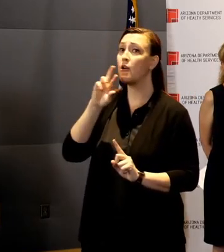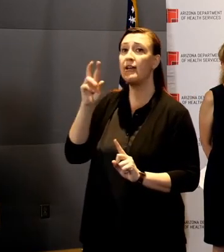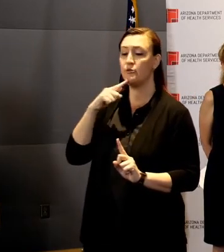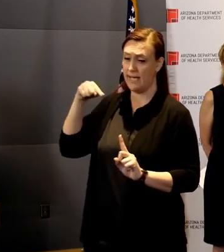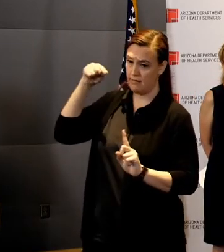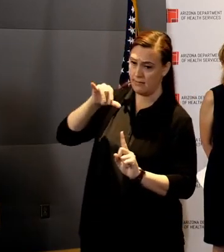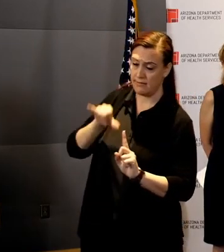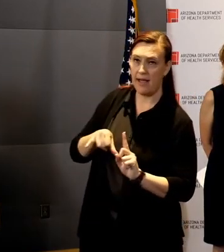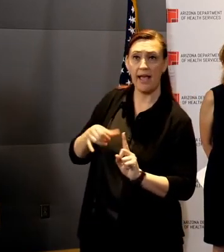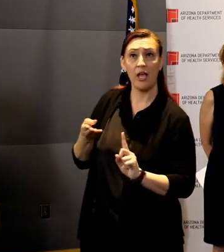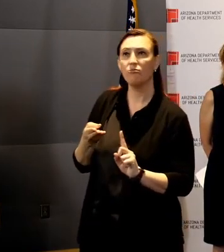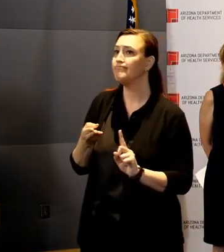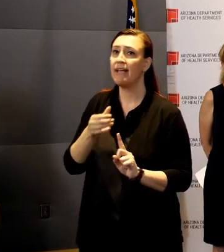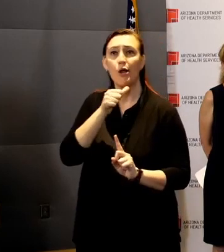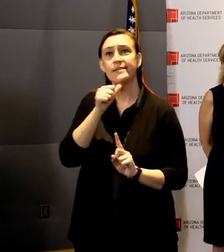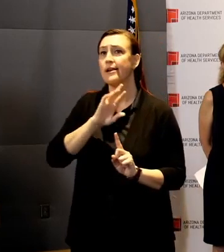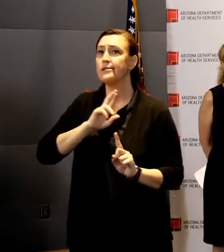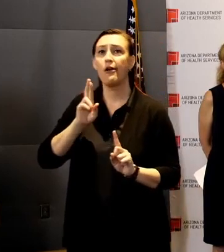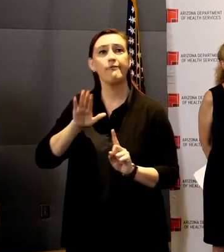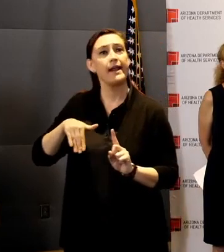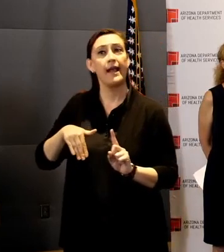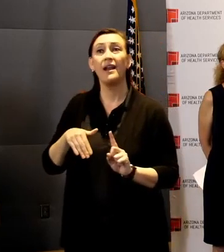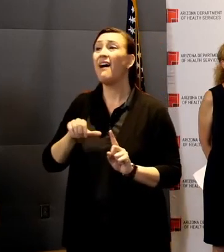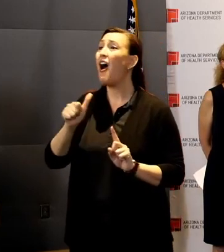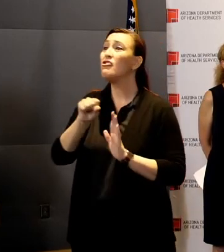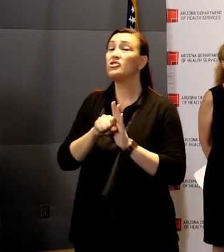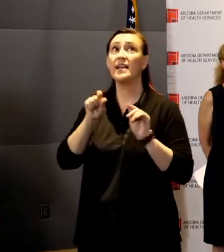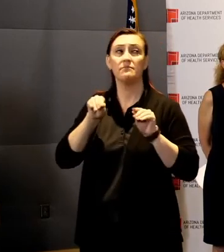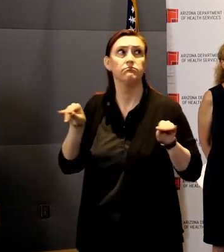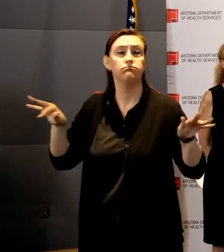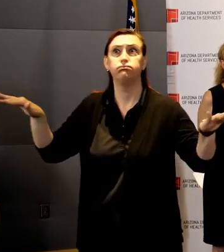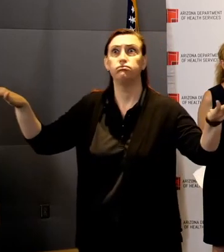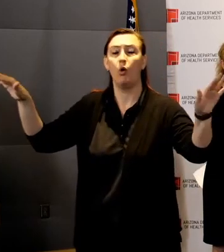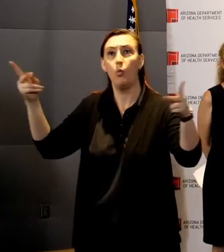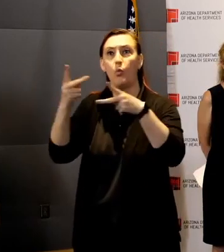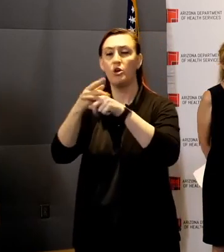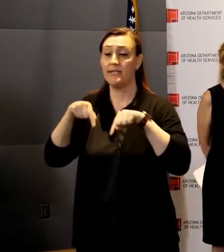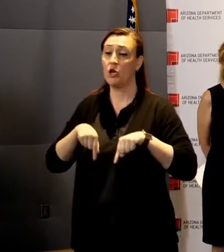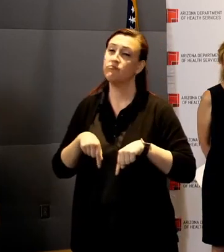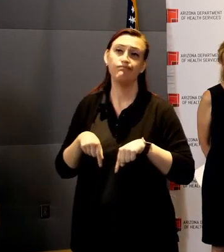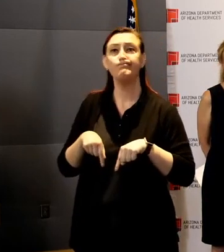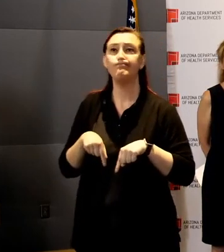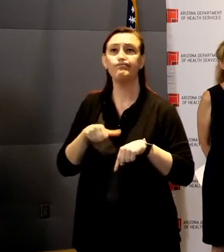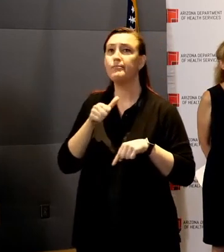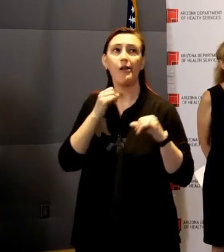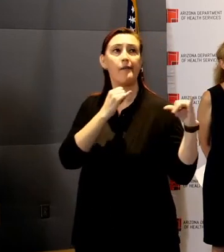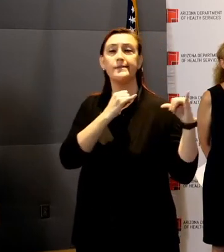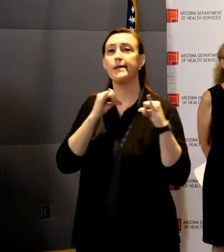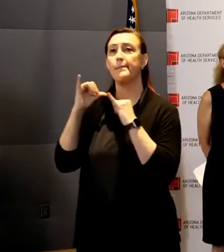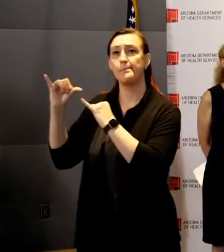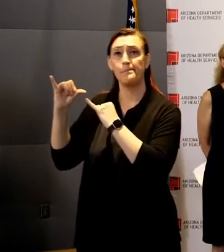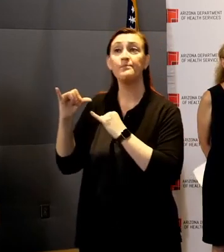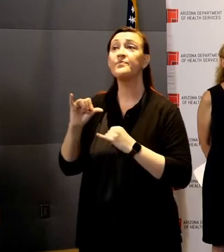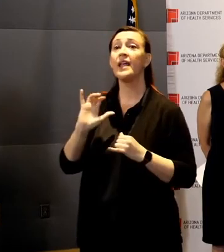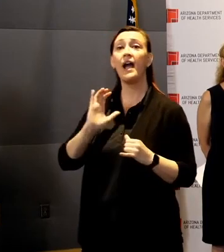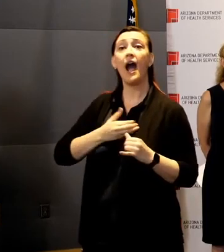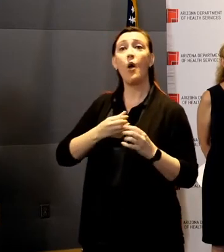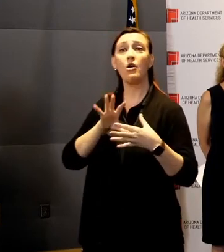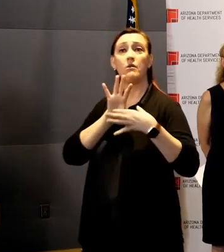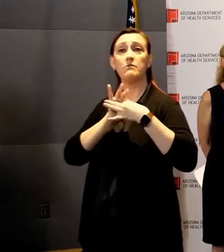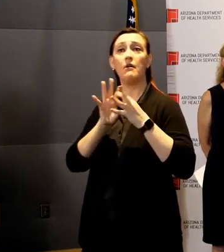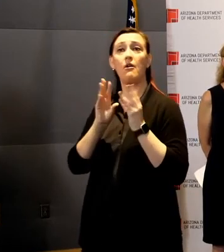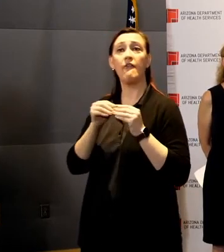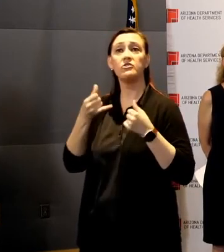We're not at the same stage as other states. And today on a call with the state's governors from around the country,